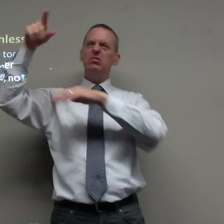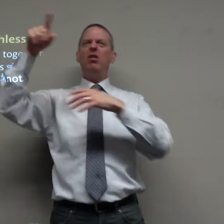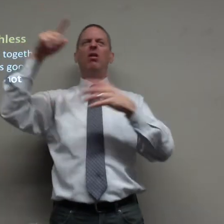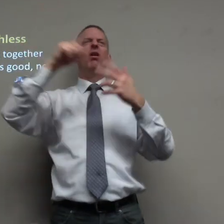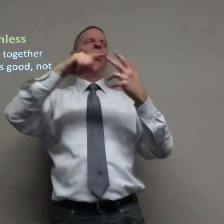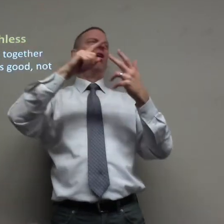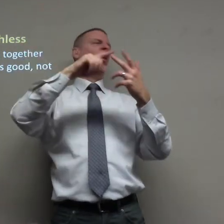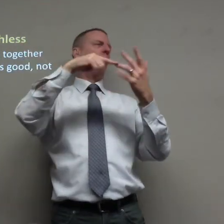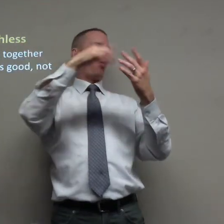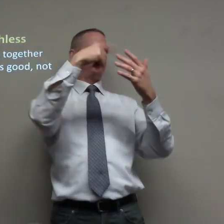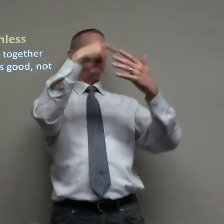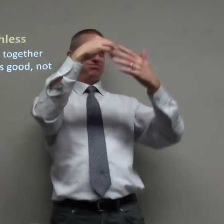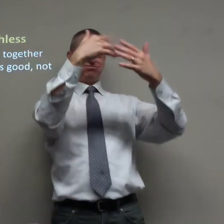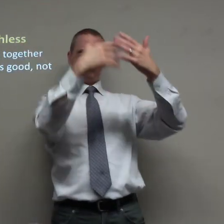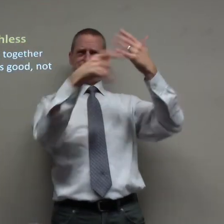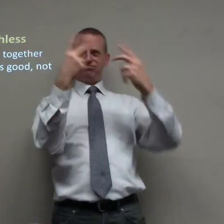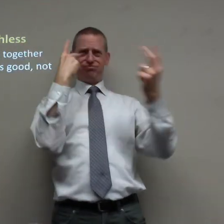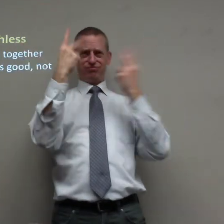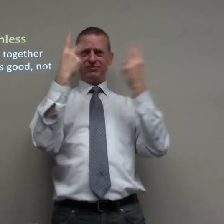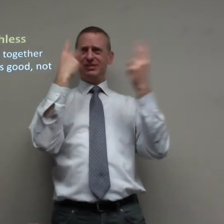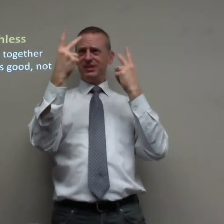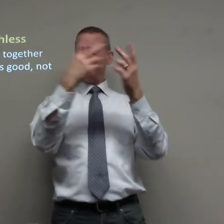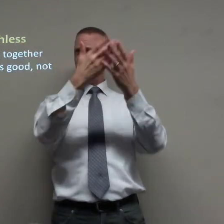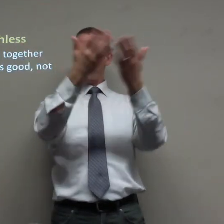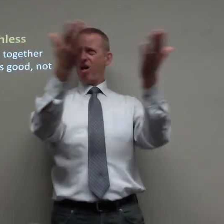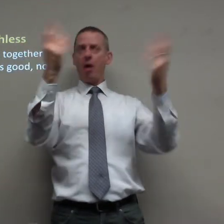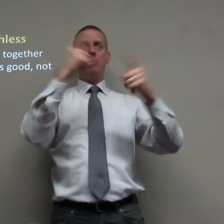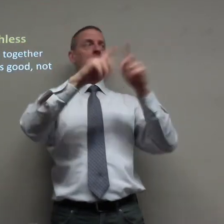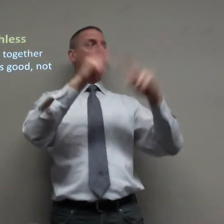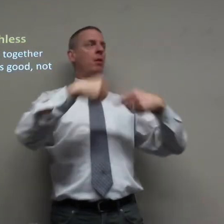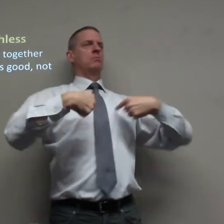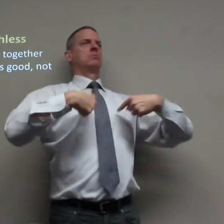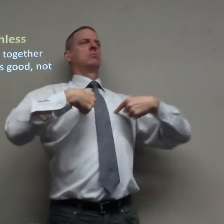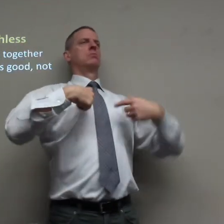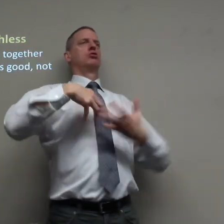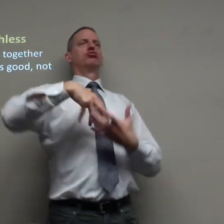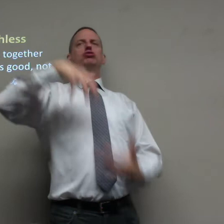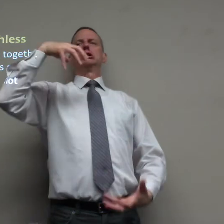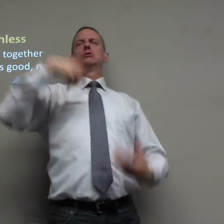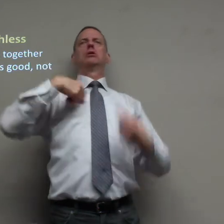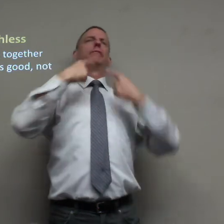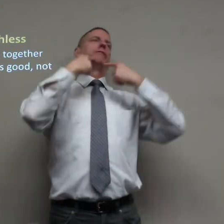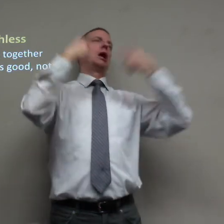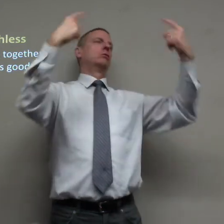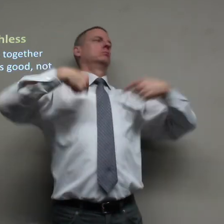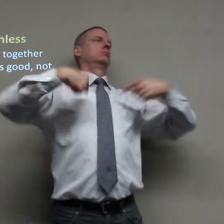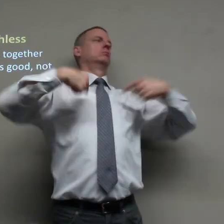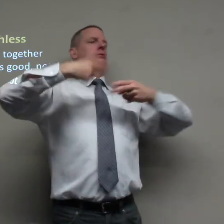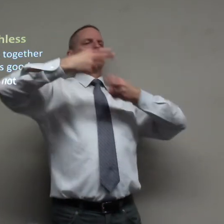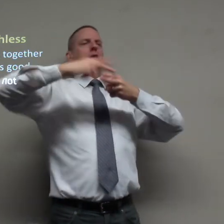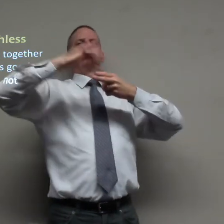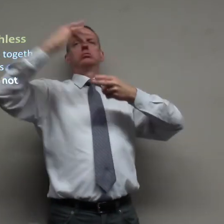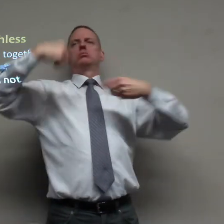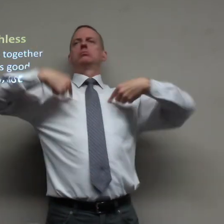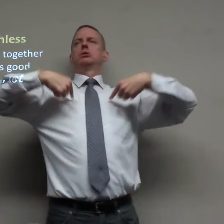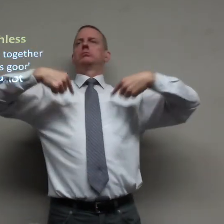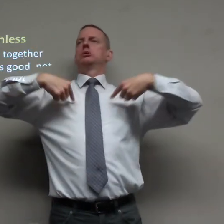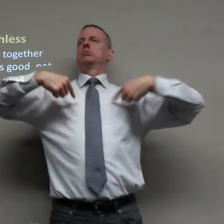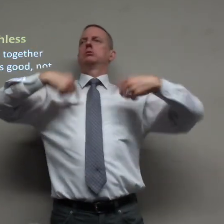there's messed up things we see all this different stuff and there will be some people that are rich and famous